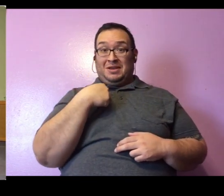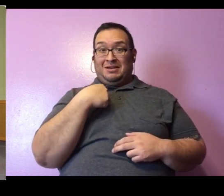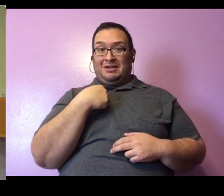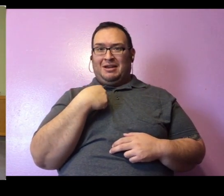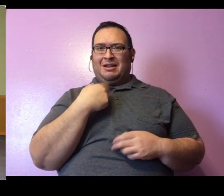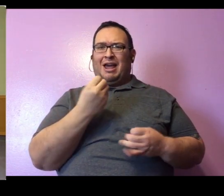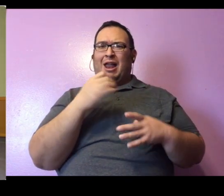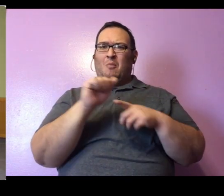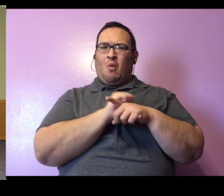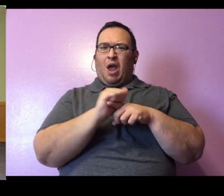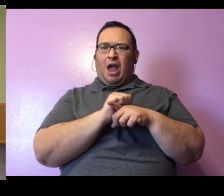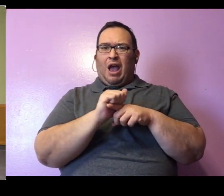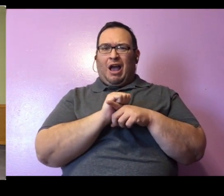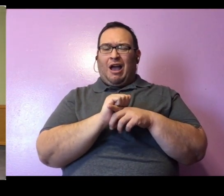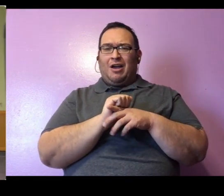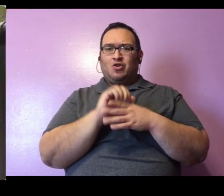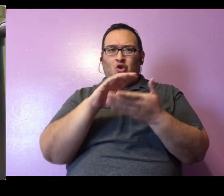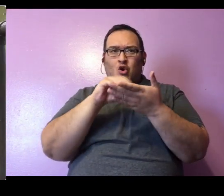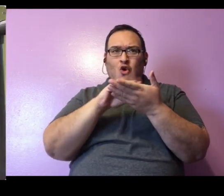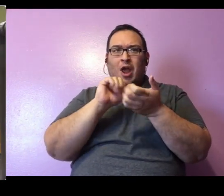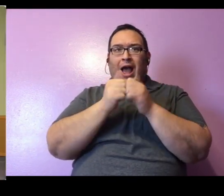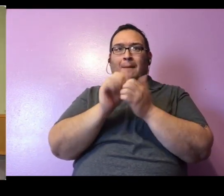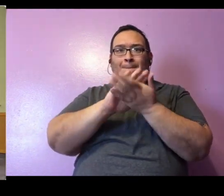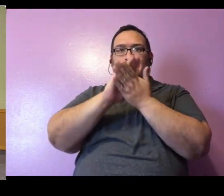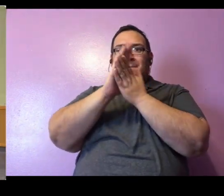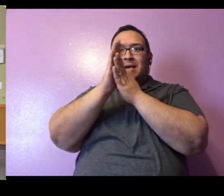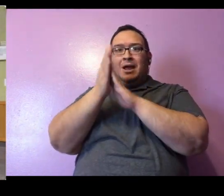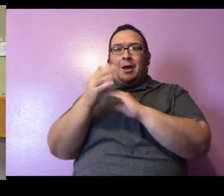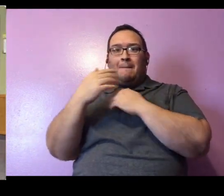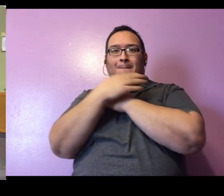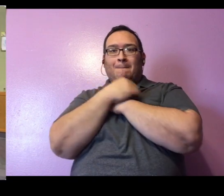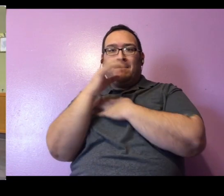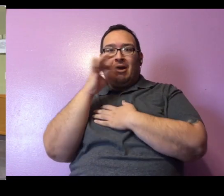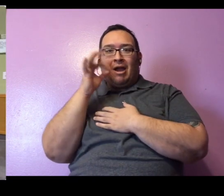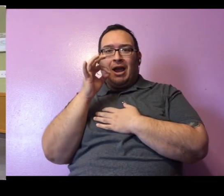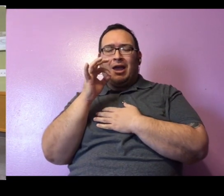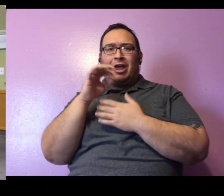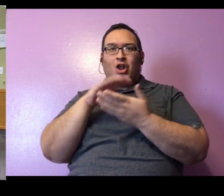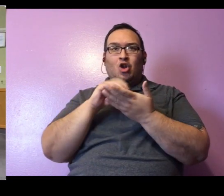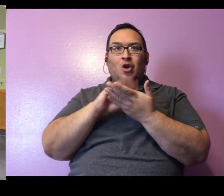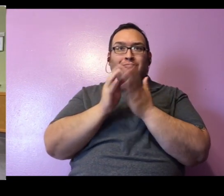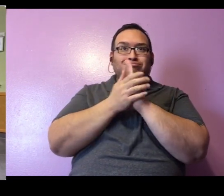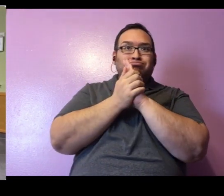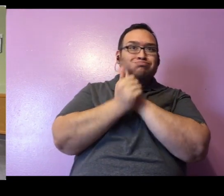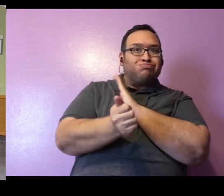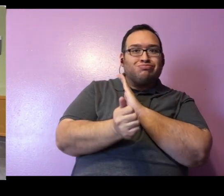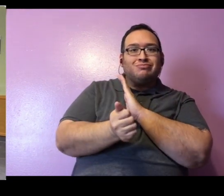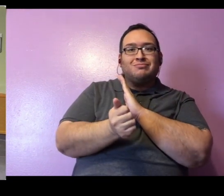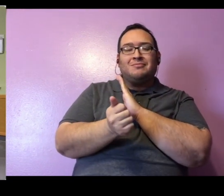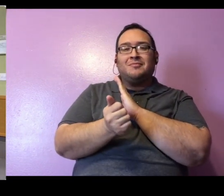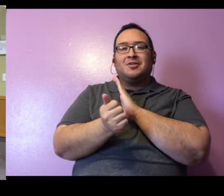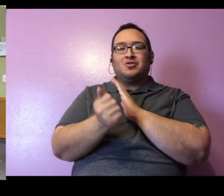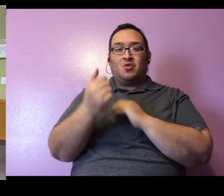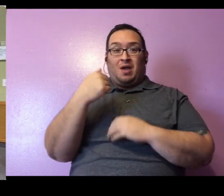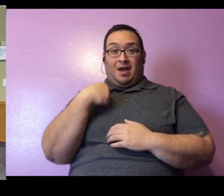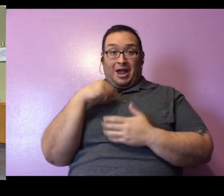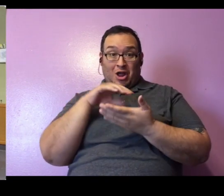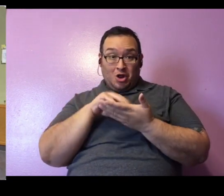a lot of practice to learn how to be a bear cat and to learn how to do anything very well. And so not only am I learning